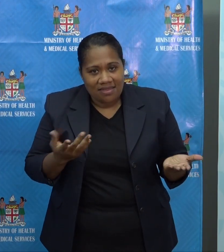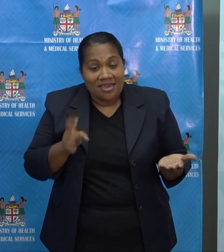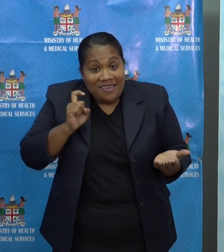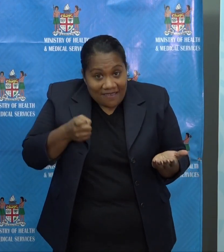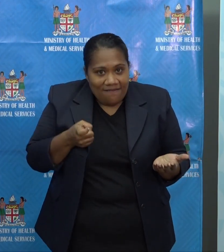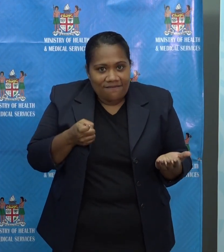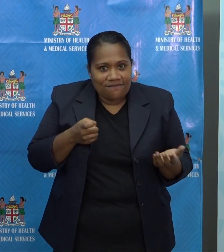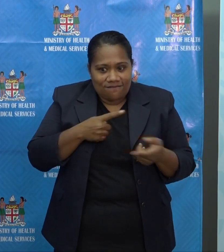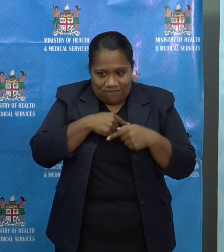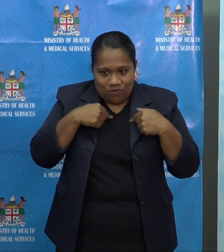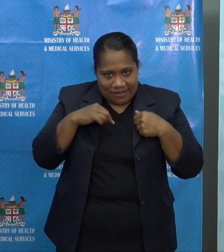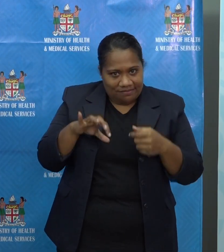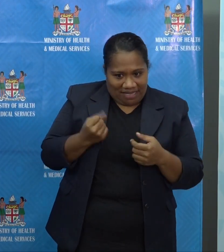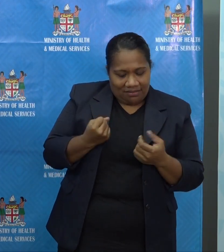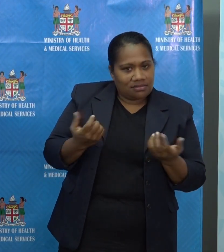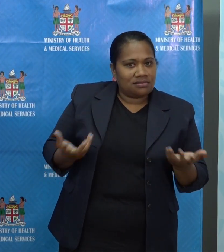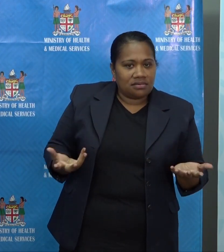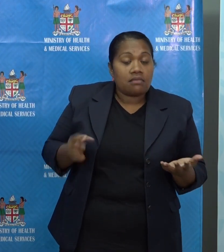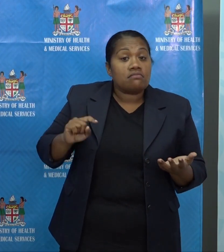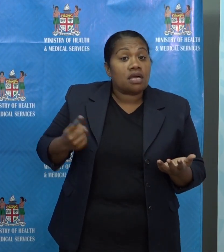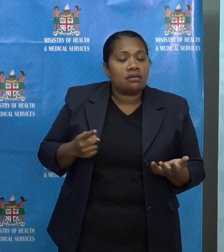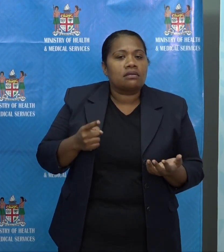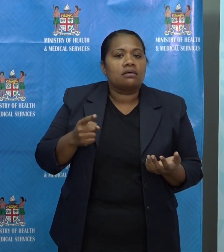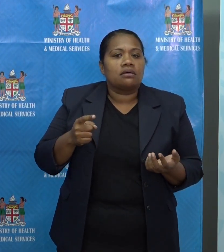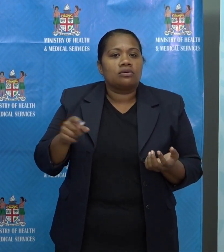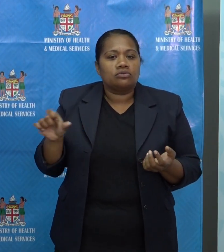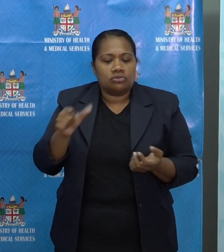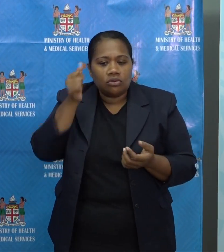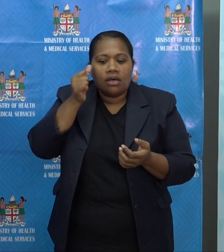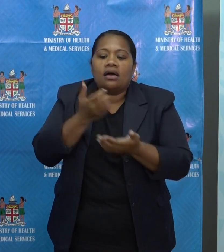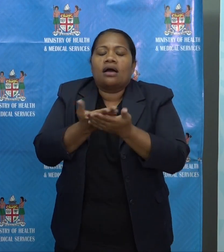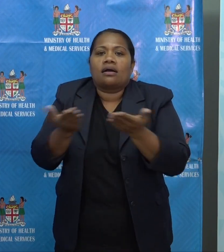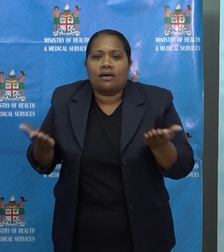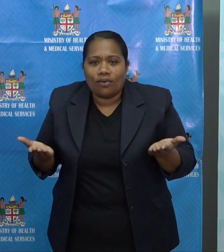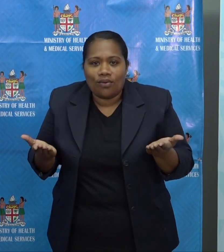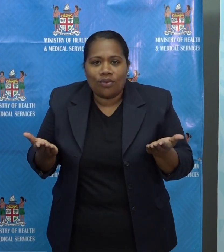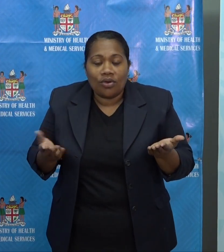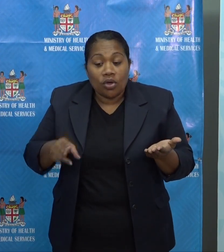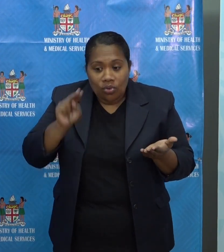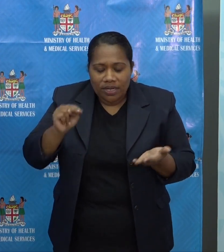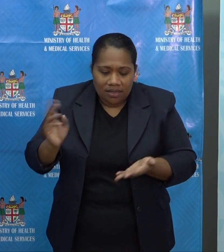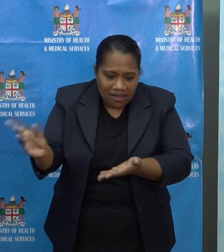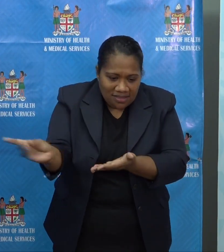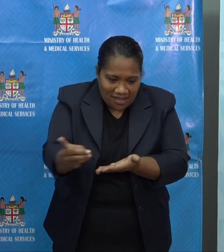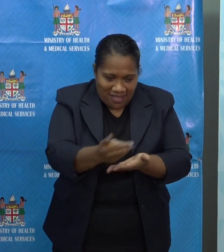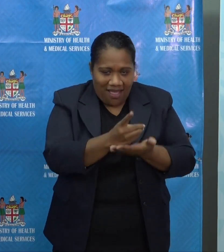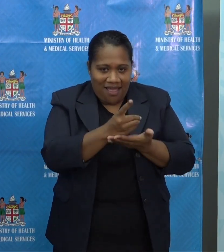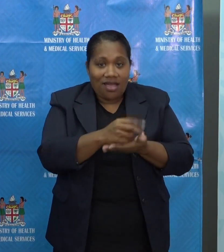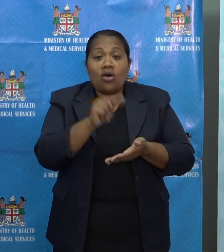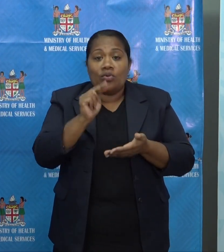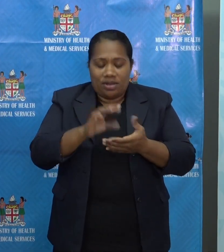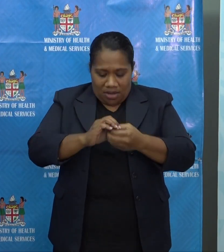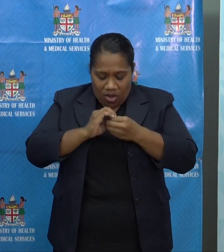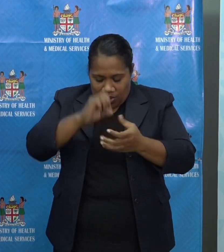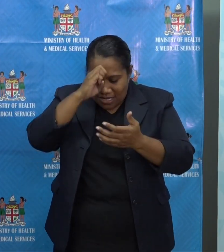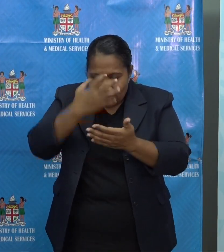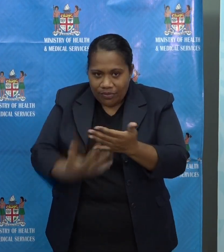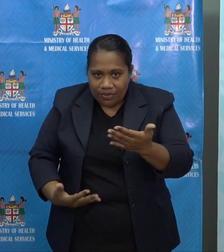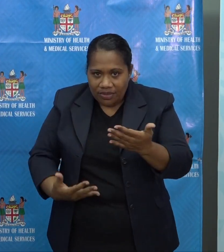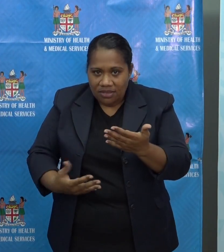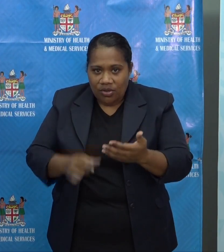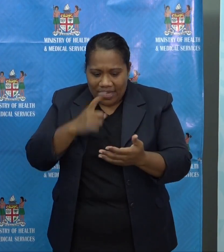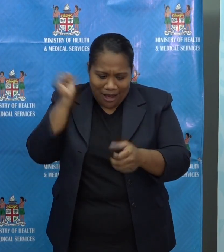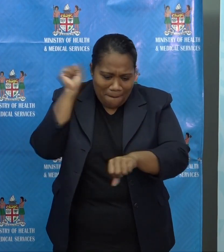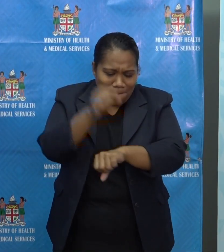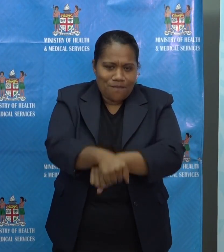know how. And we need the data, and through our own experience, we can combat this virus in a targeted